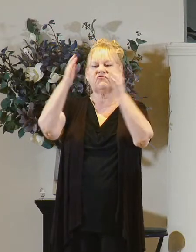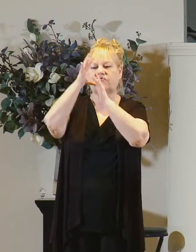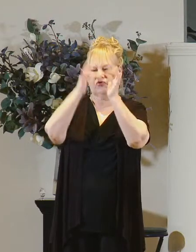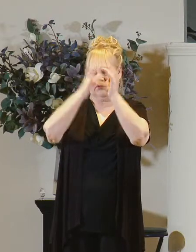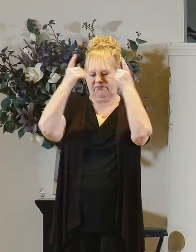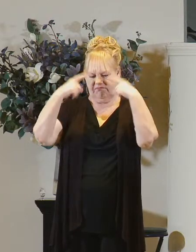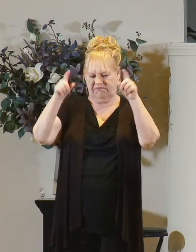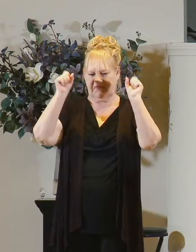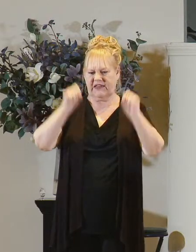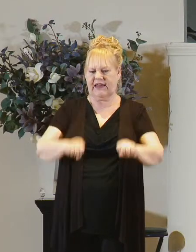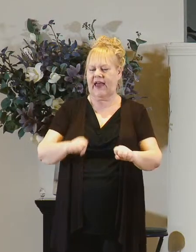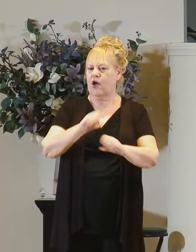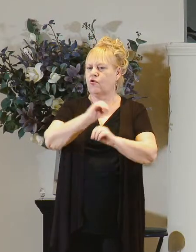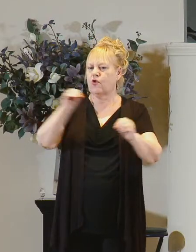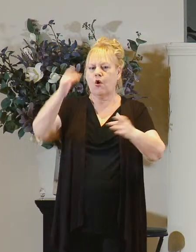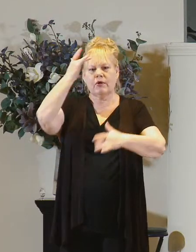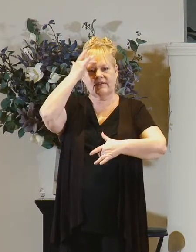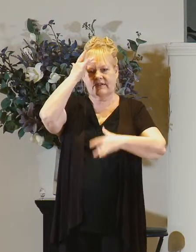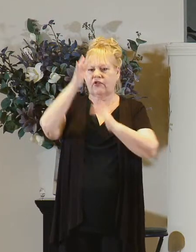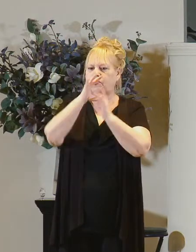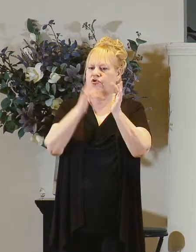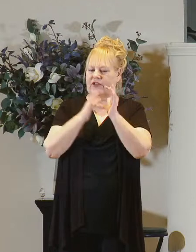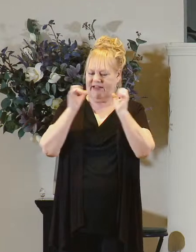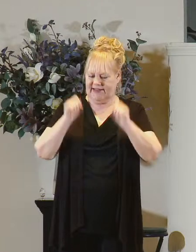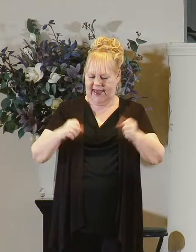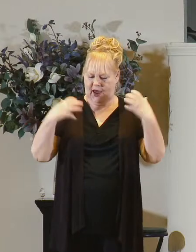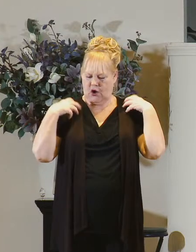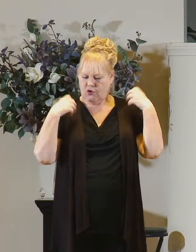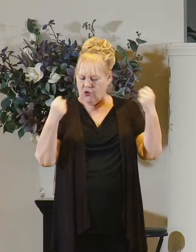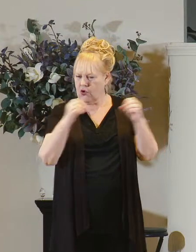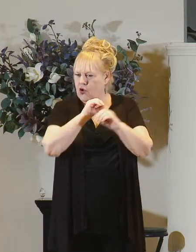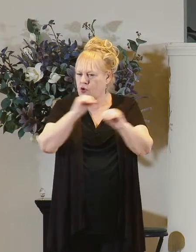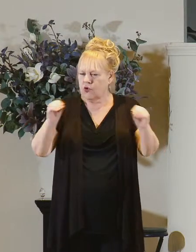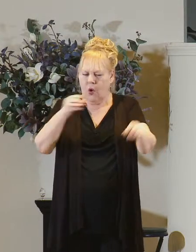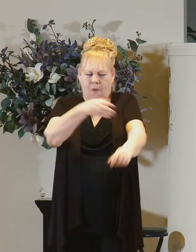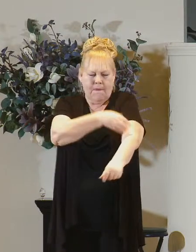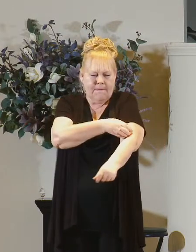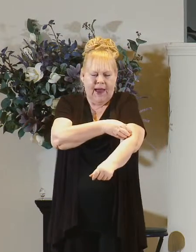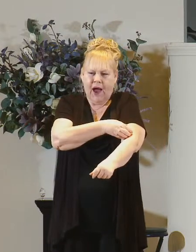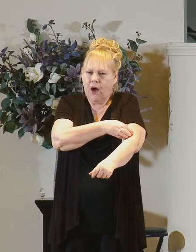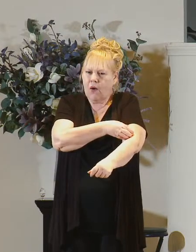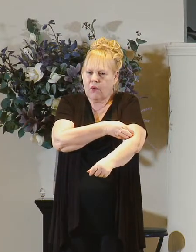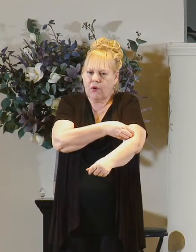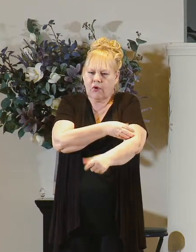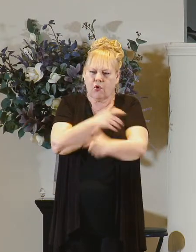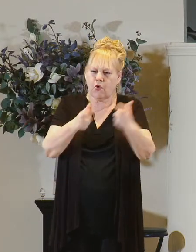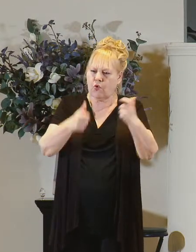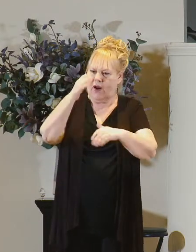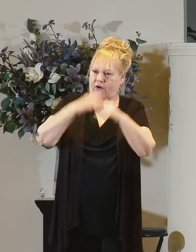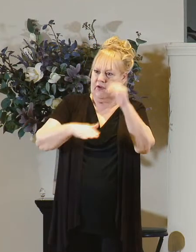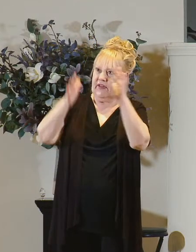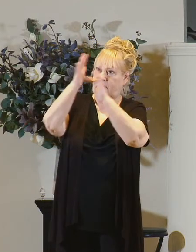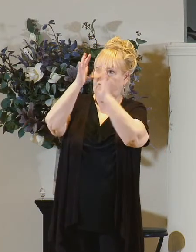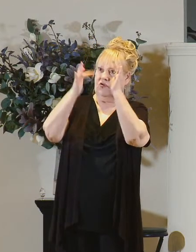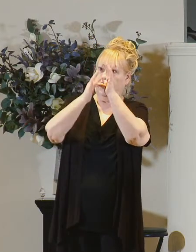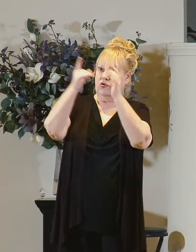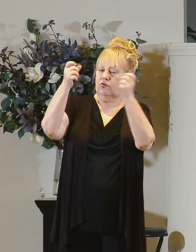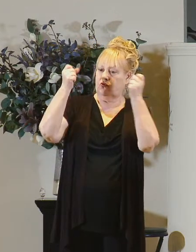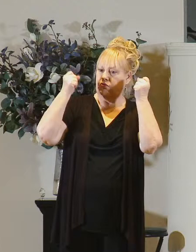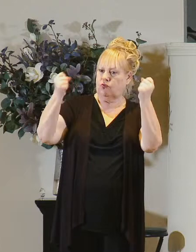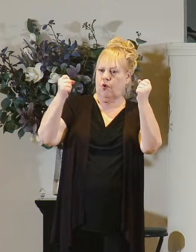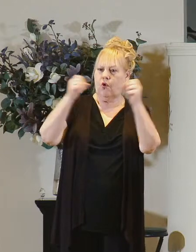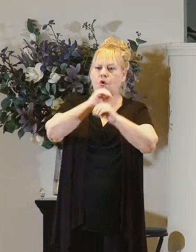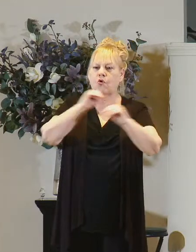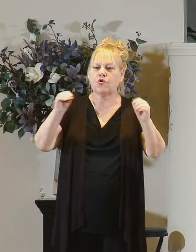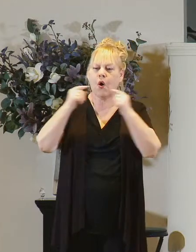there is no sickness that jesus cannot cure there is no power greater than his no